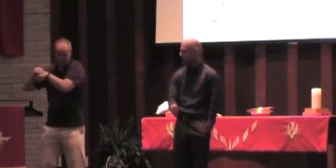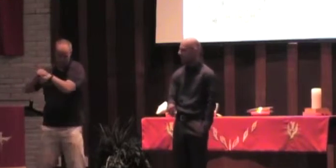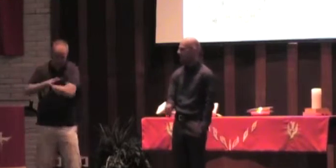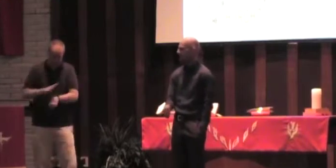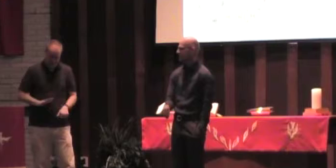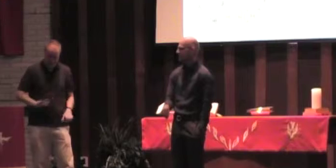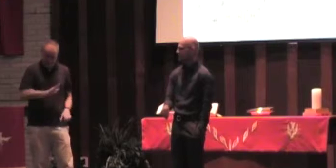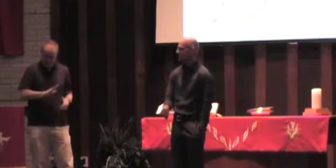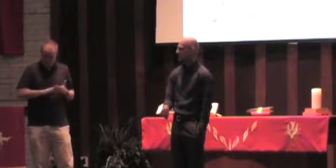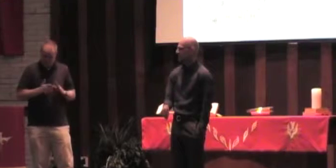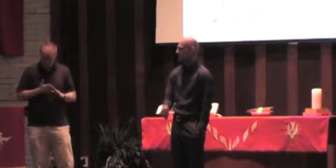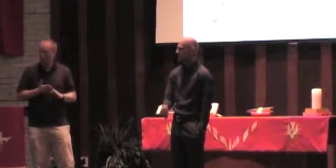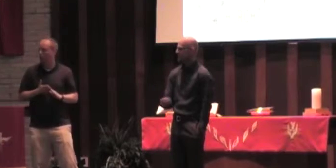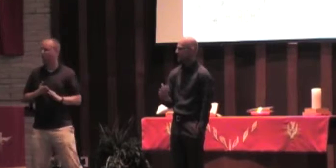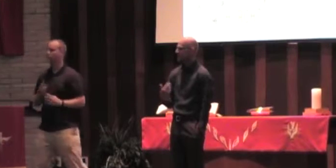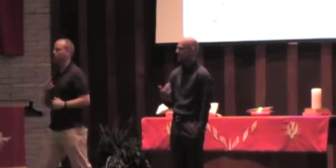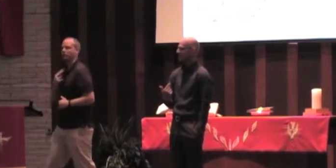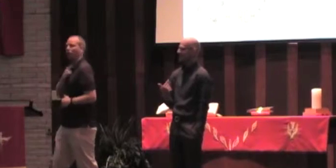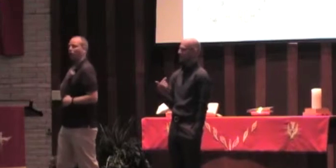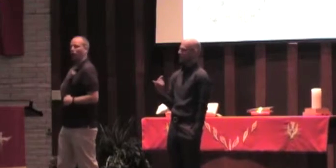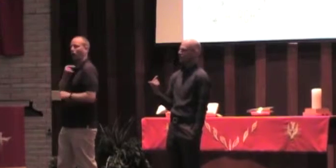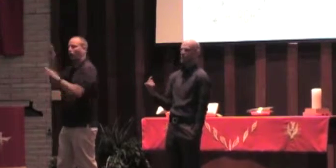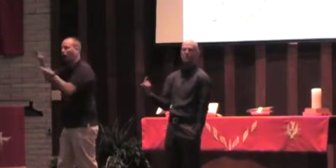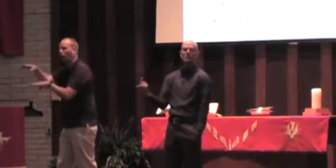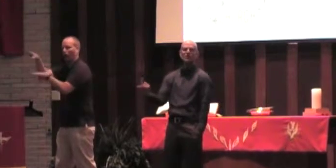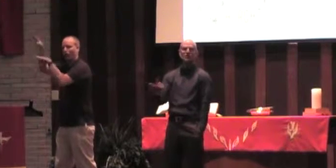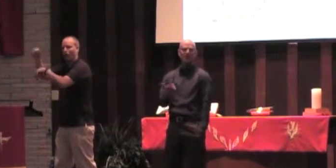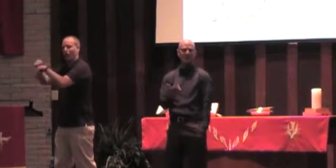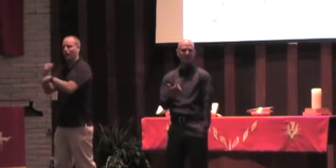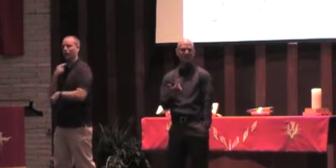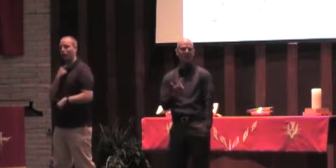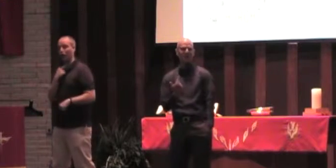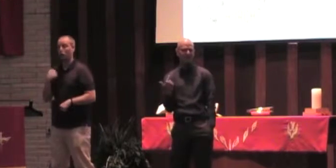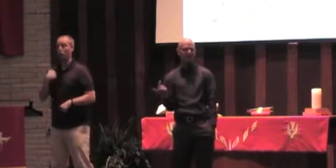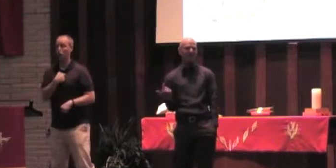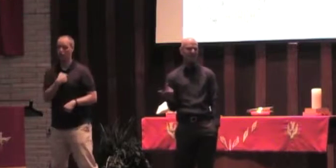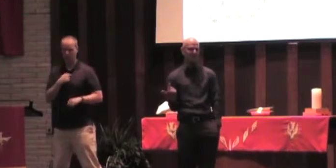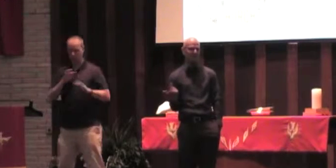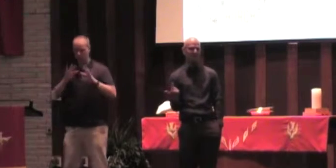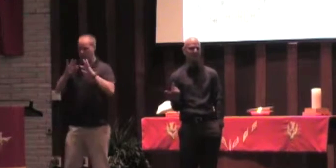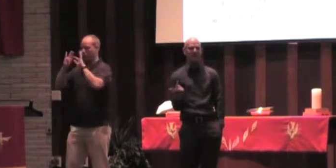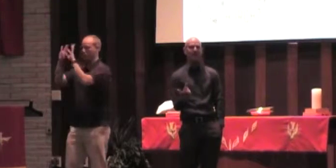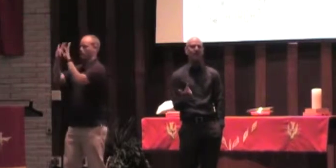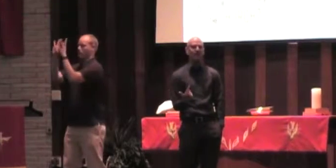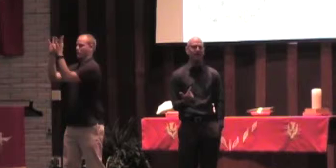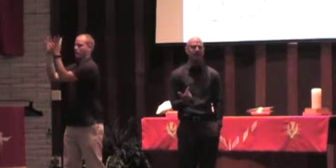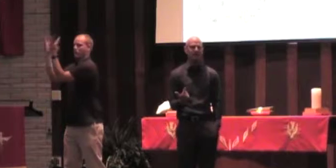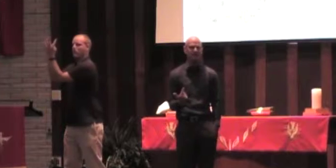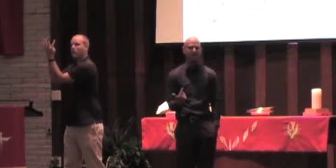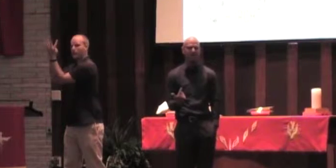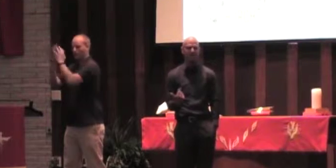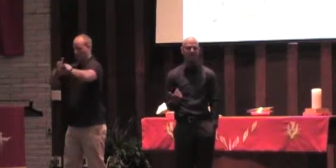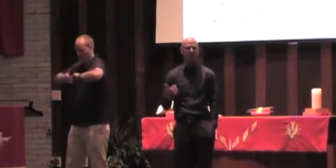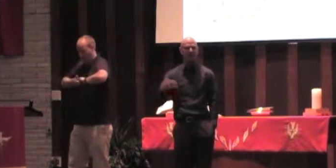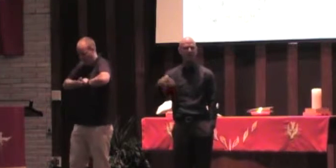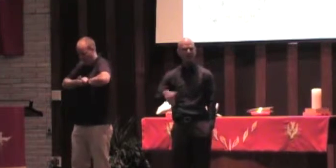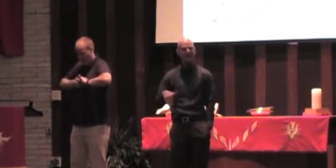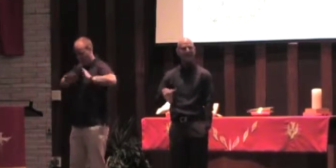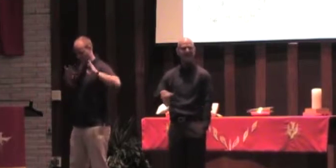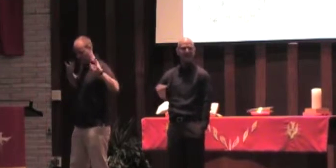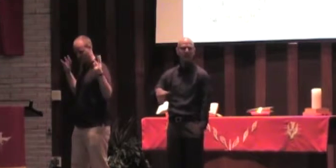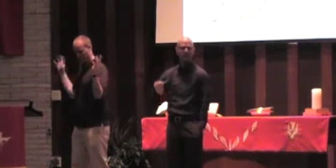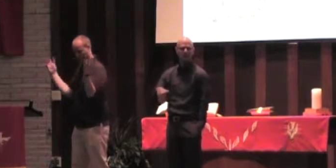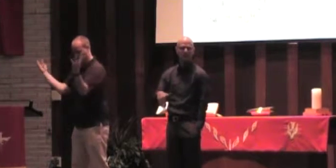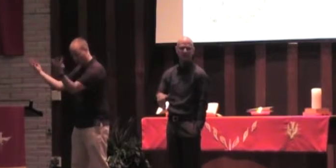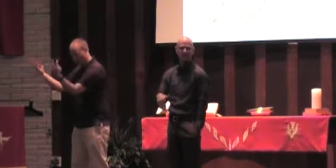in bondage. And so we decided to form a circle around this altar. We held hands, and we